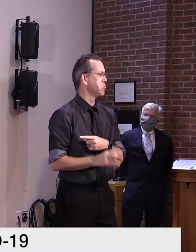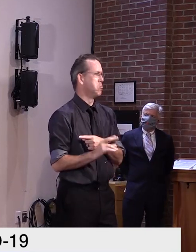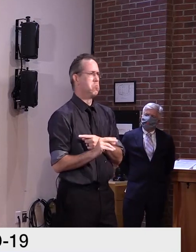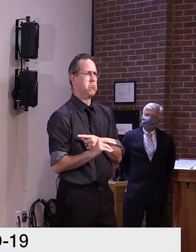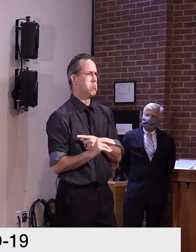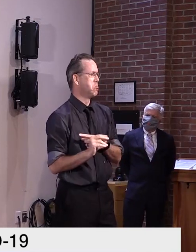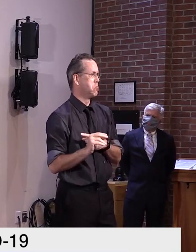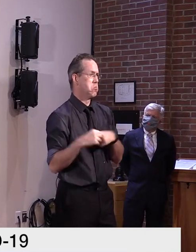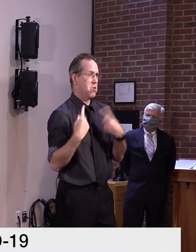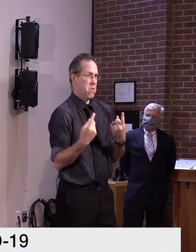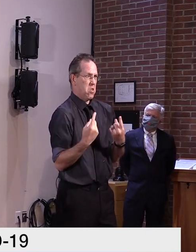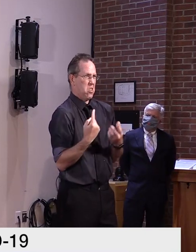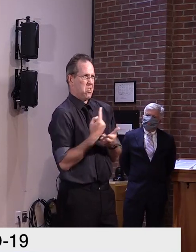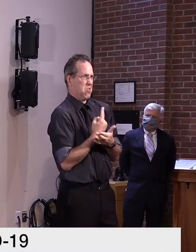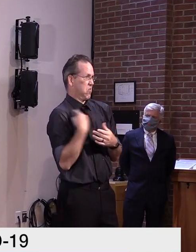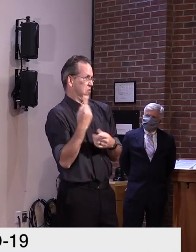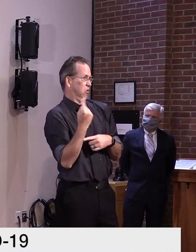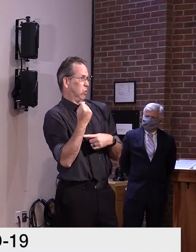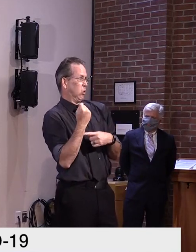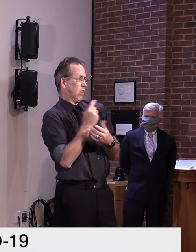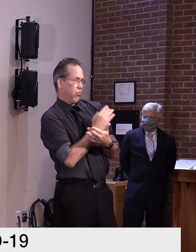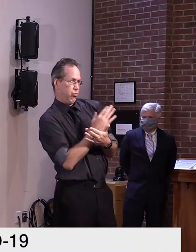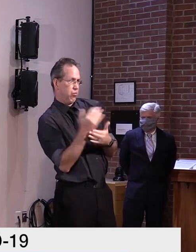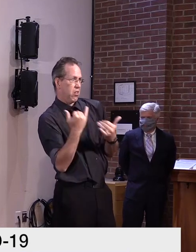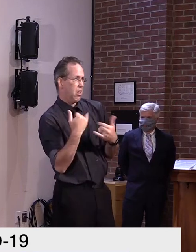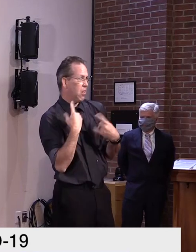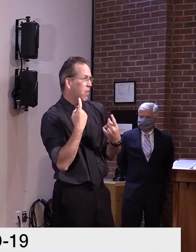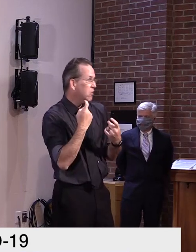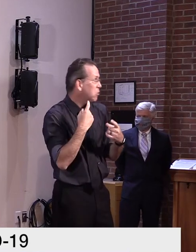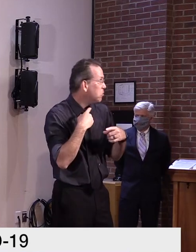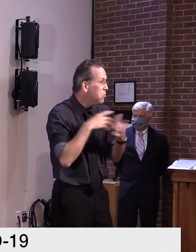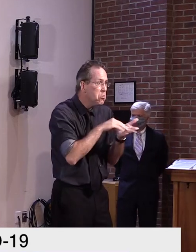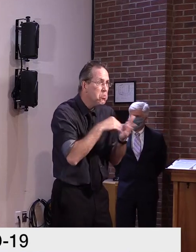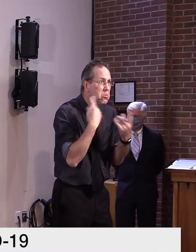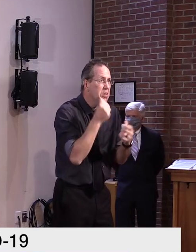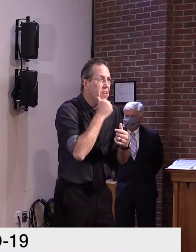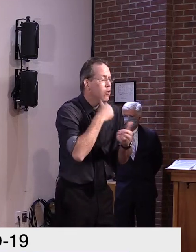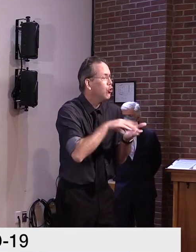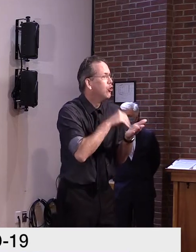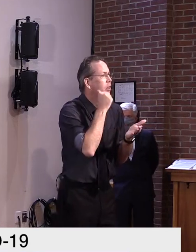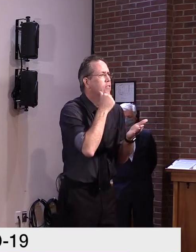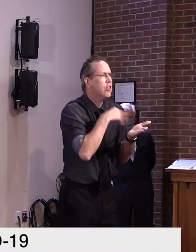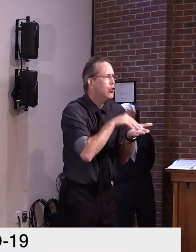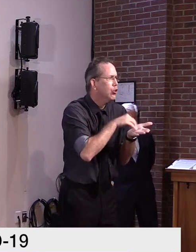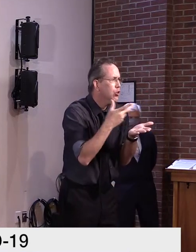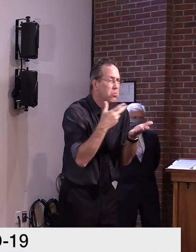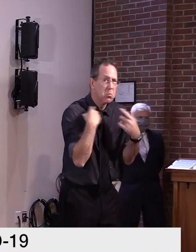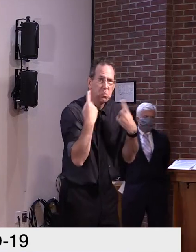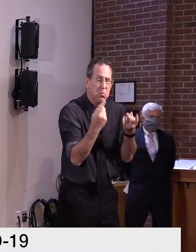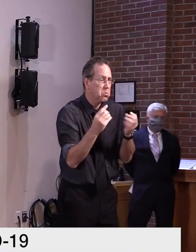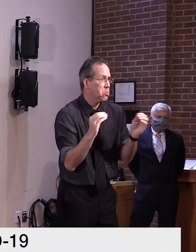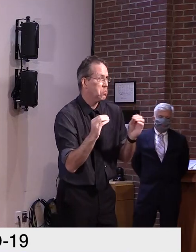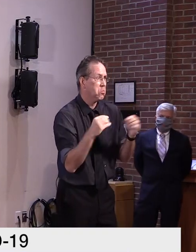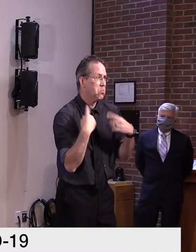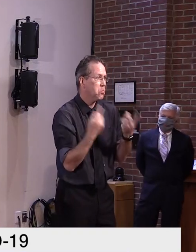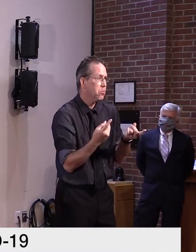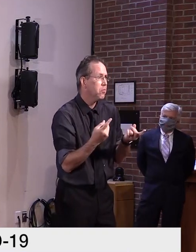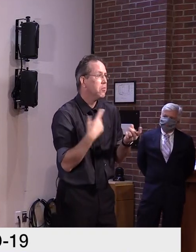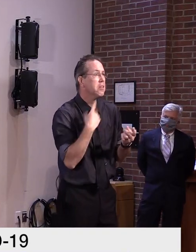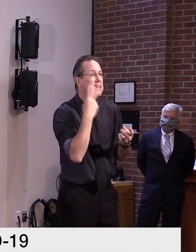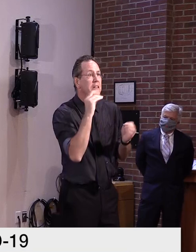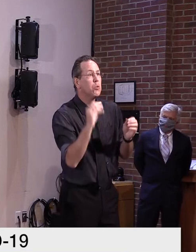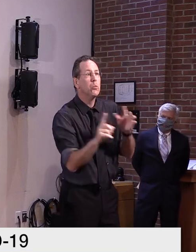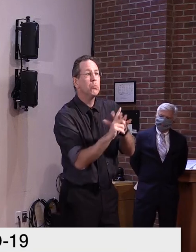maybe I will learn about one today, but, um, that's not been on our radar at this point, uh,